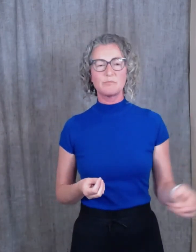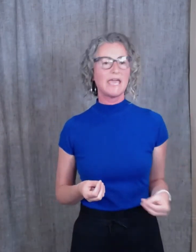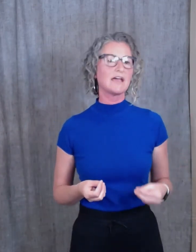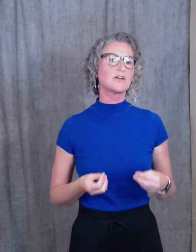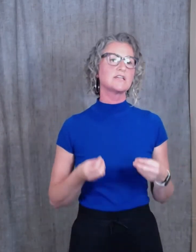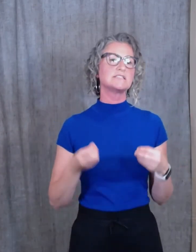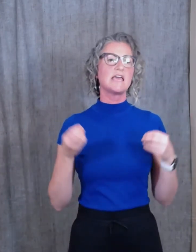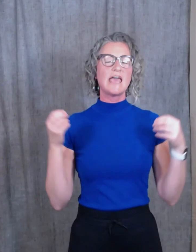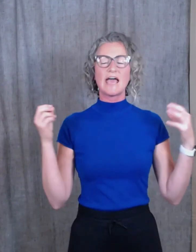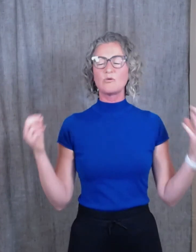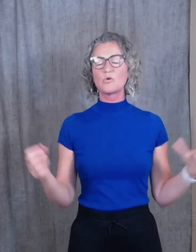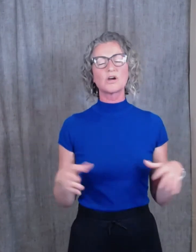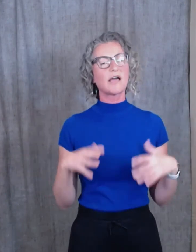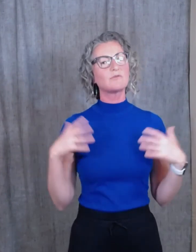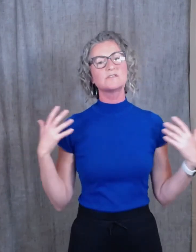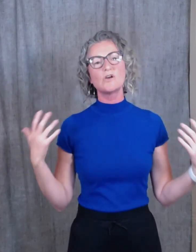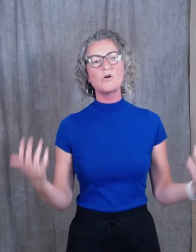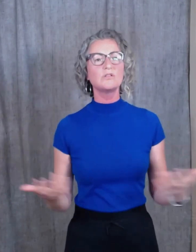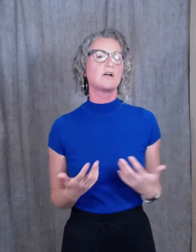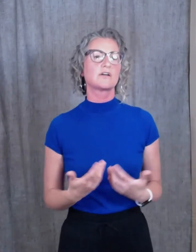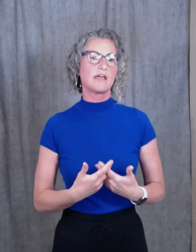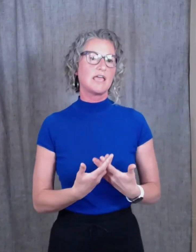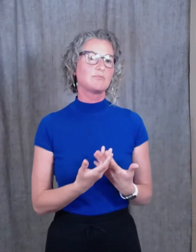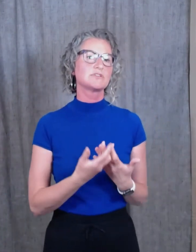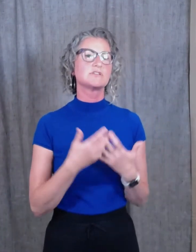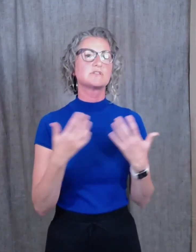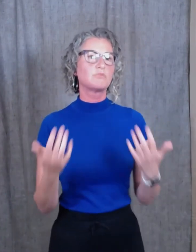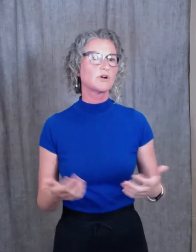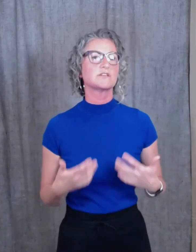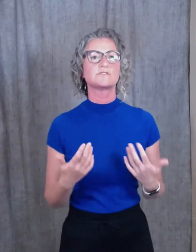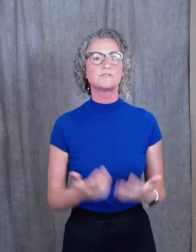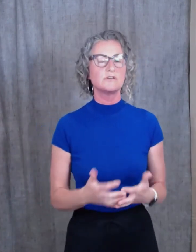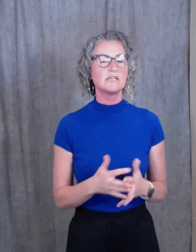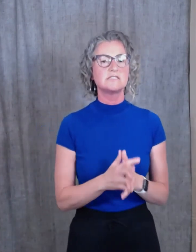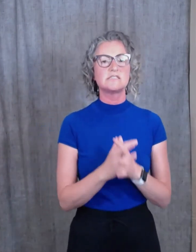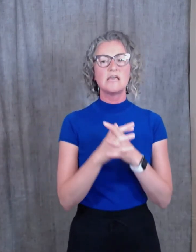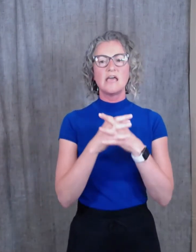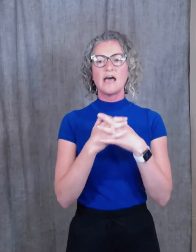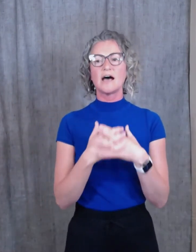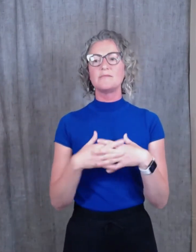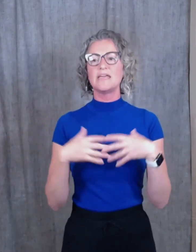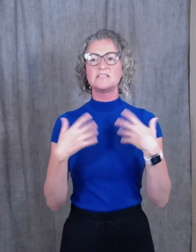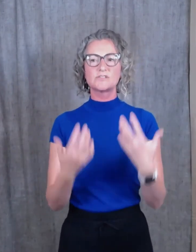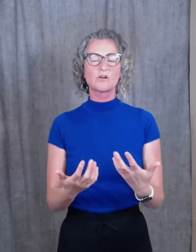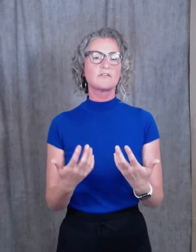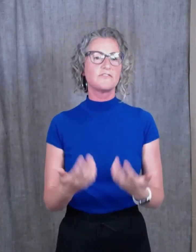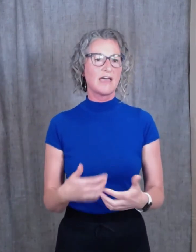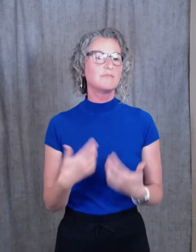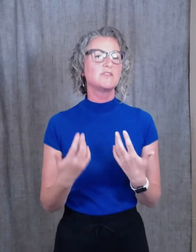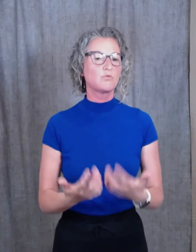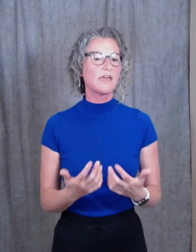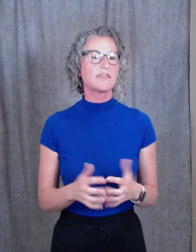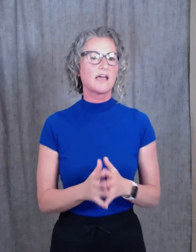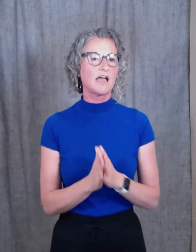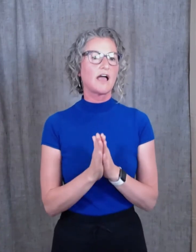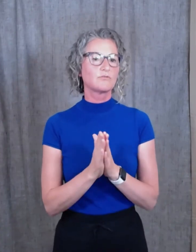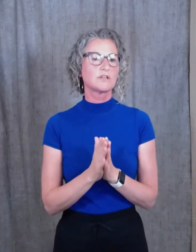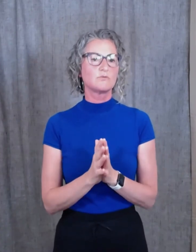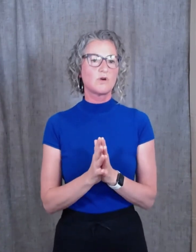parent, at work, I was no longer able to support the students and serve them in the way that I really wanted